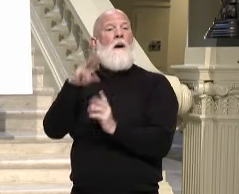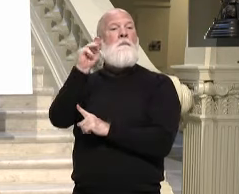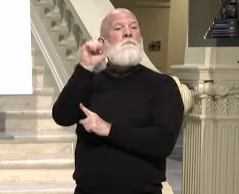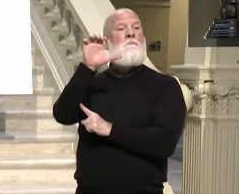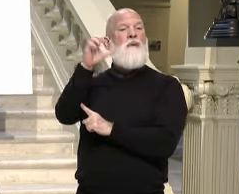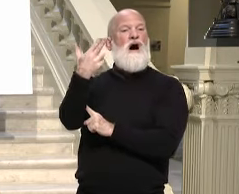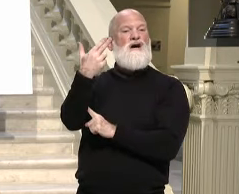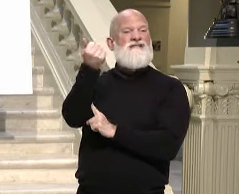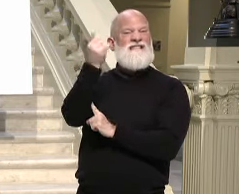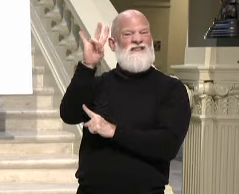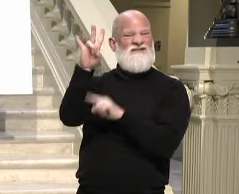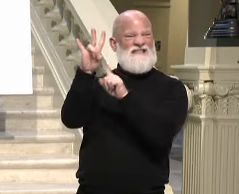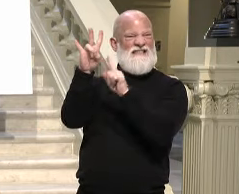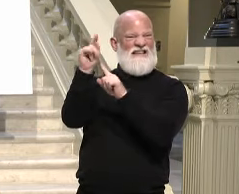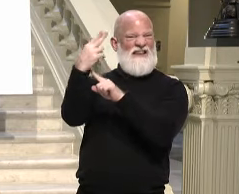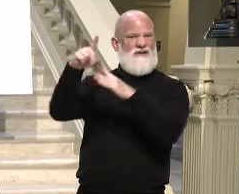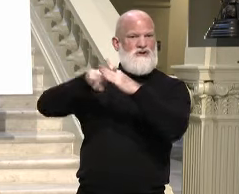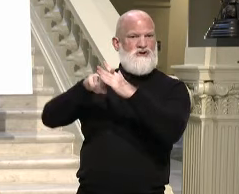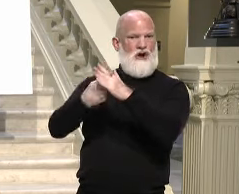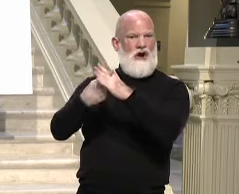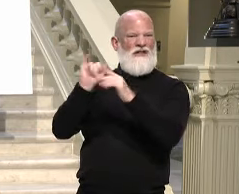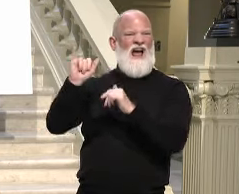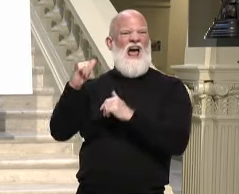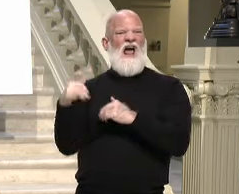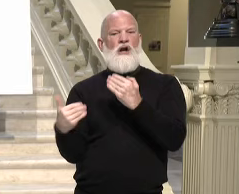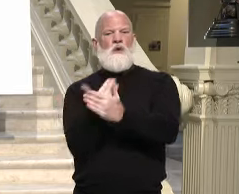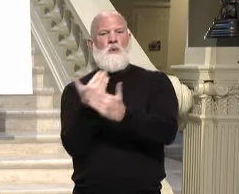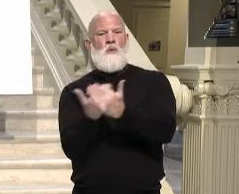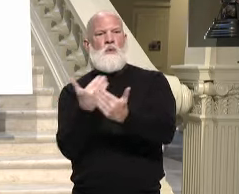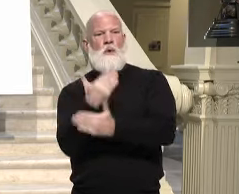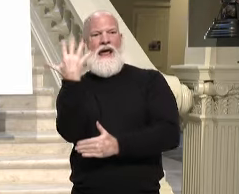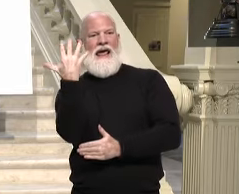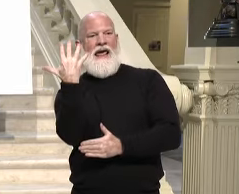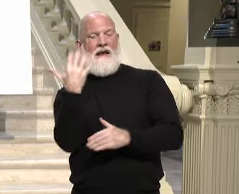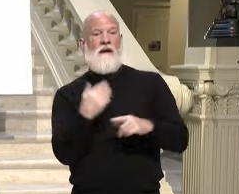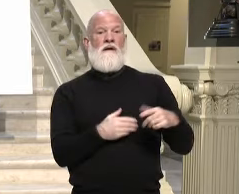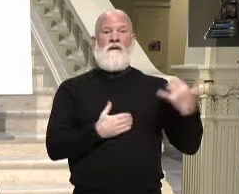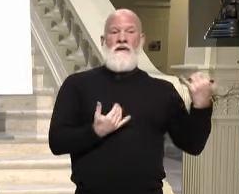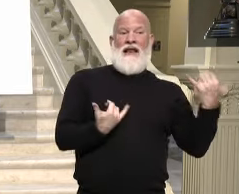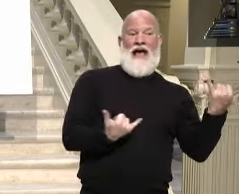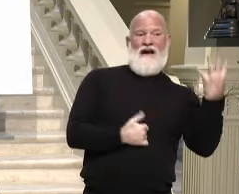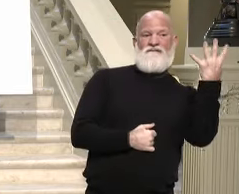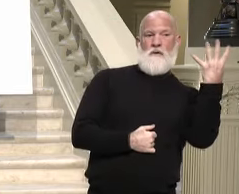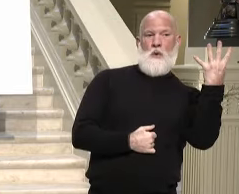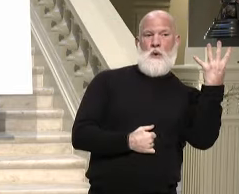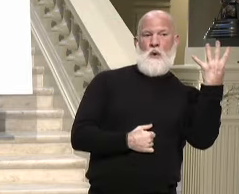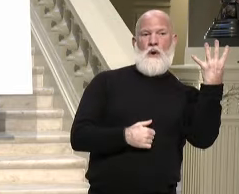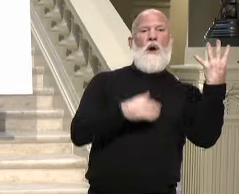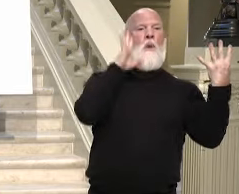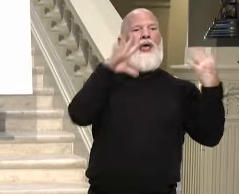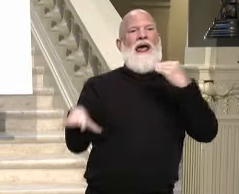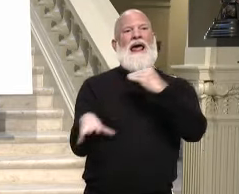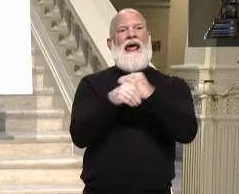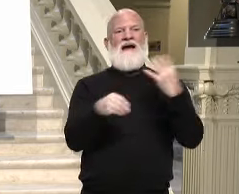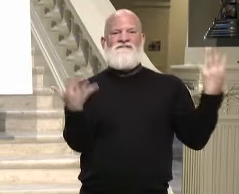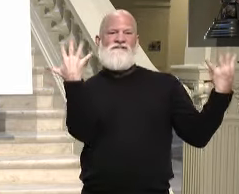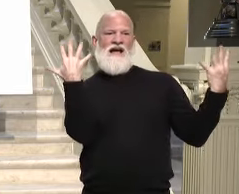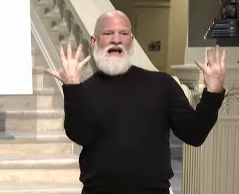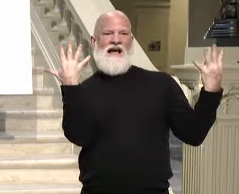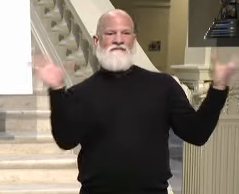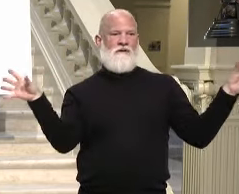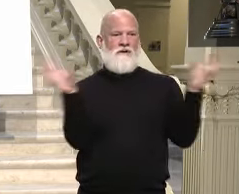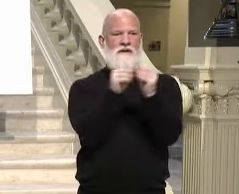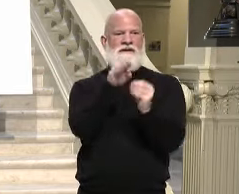of an additional expansion of vaccine eligibility criteria in the second half of this month.